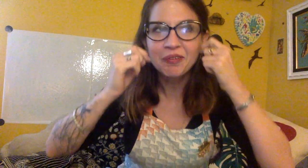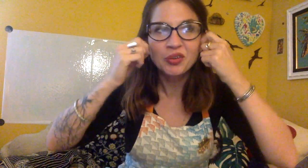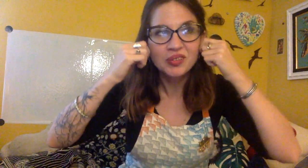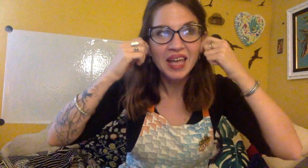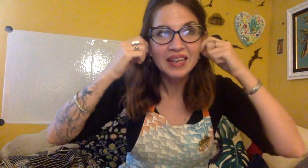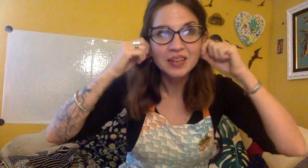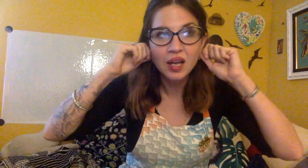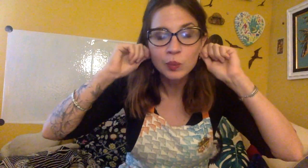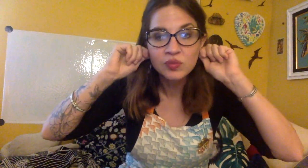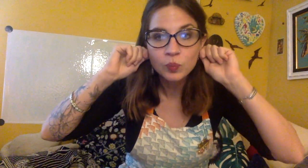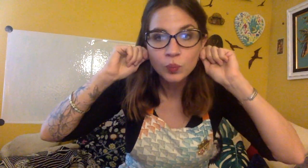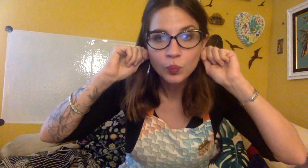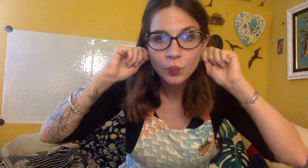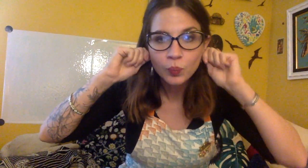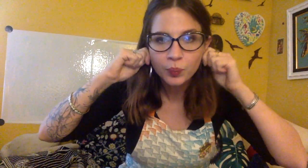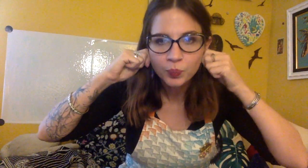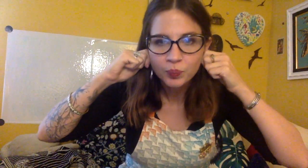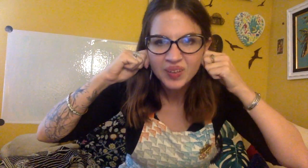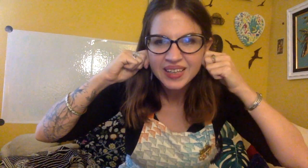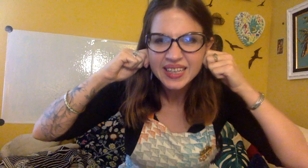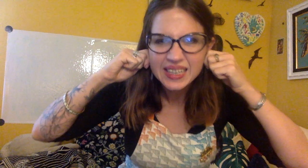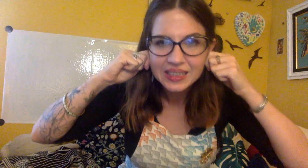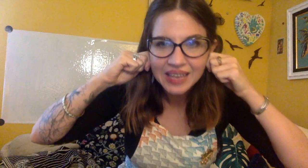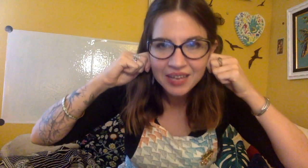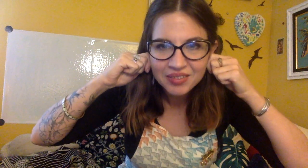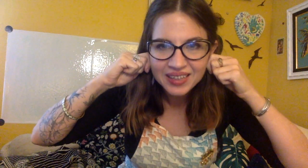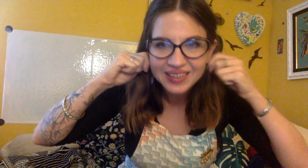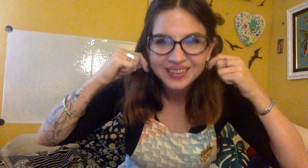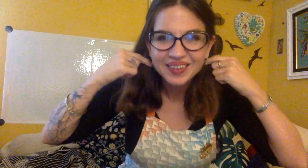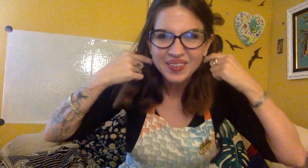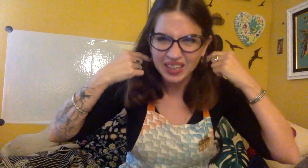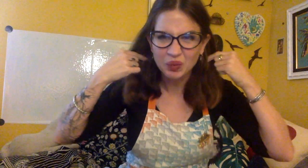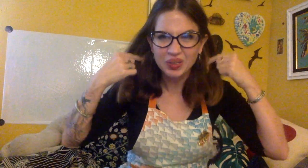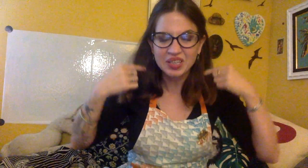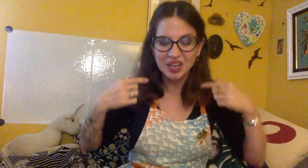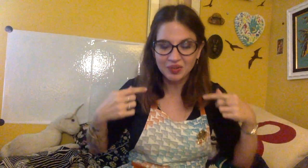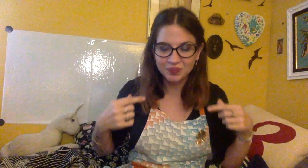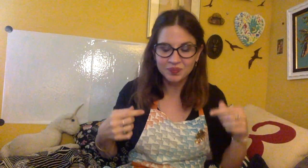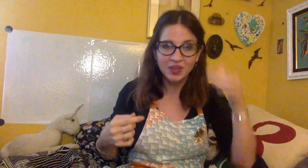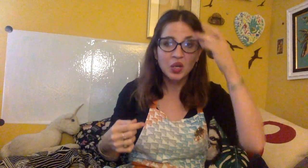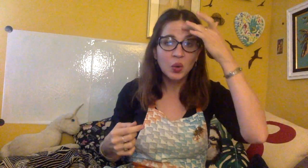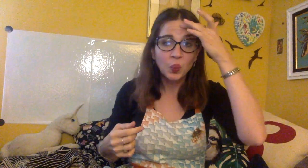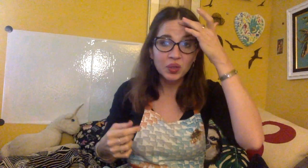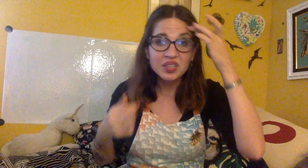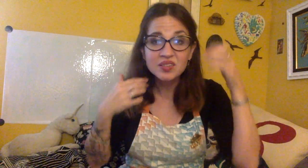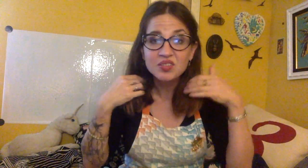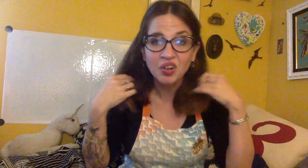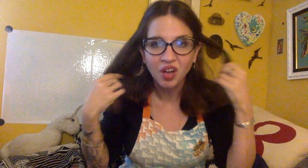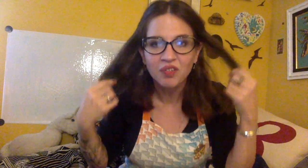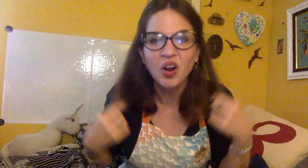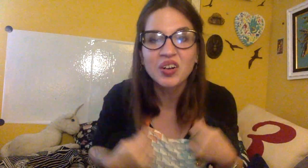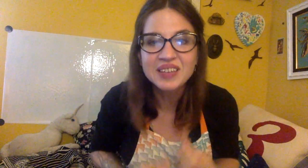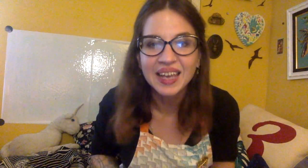After 10 comes 11. There we go. So, we're going to start off our day